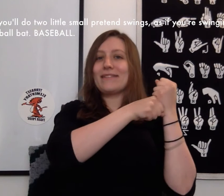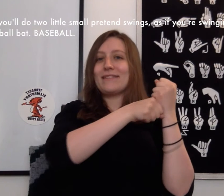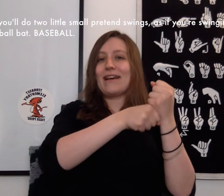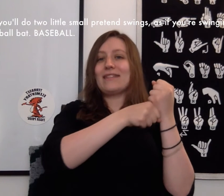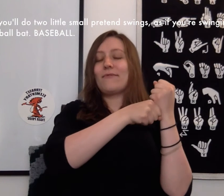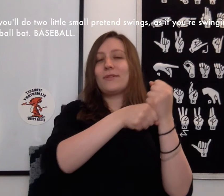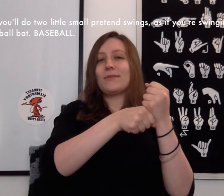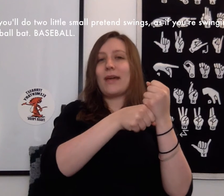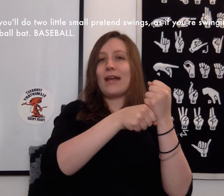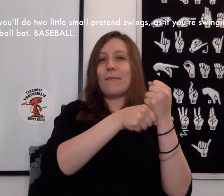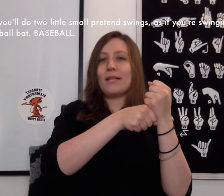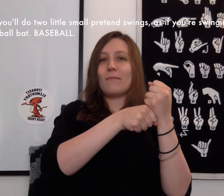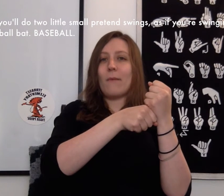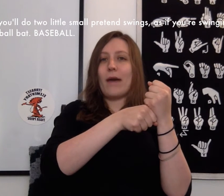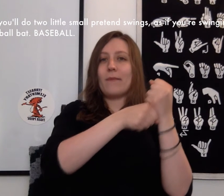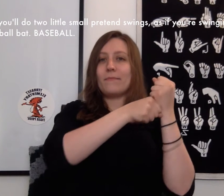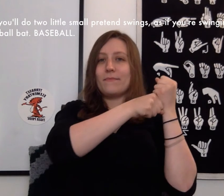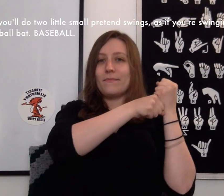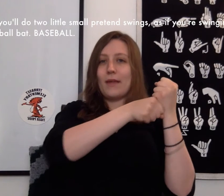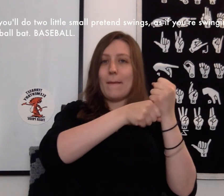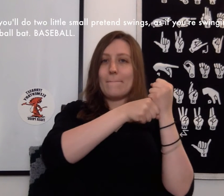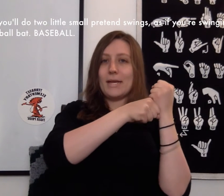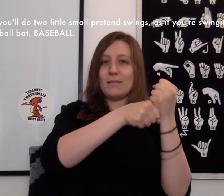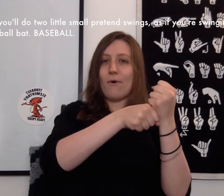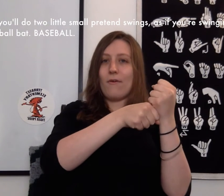as if you're swinging a baseball bat. Baseball.